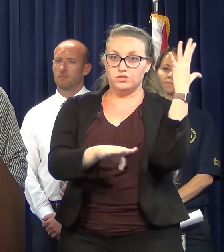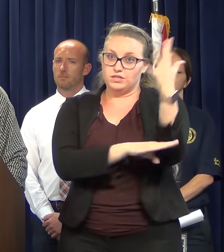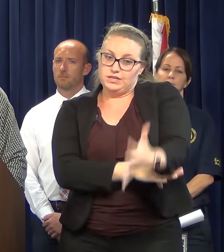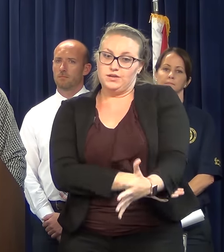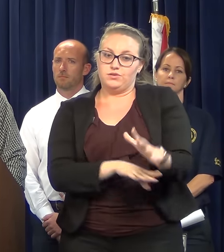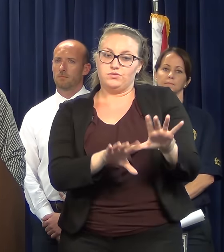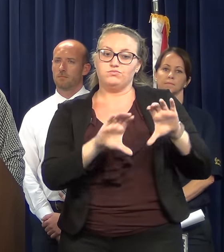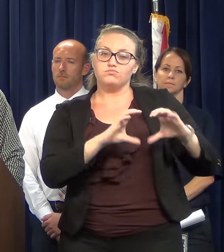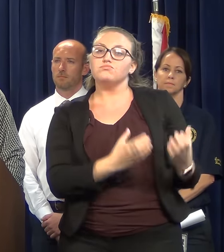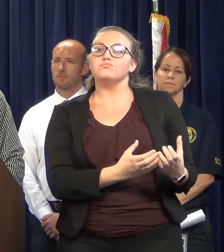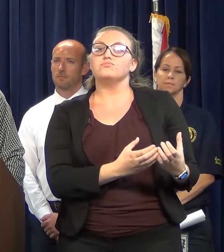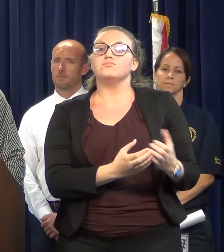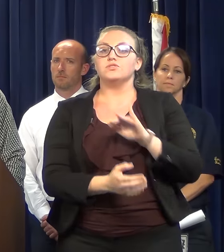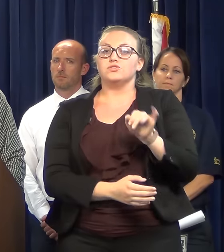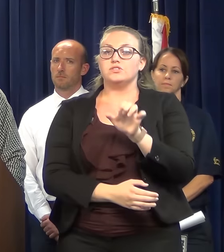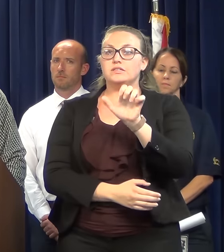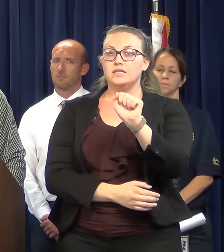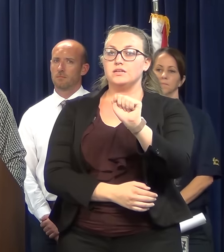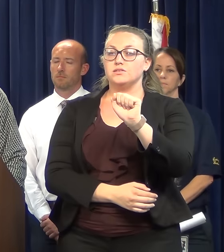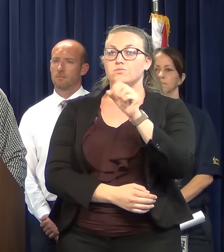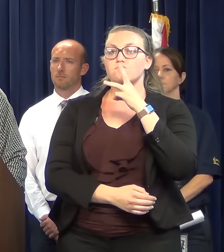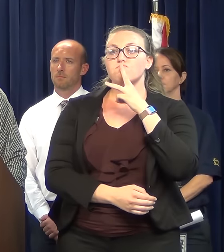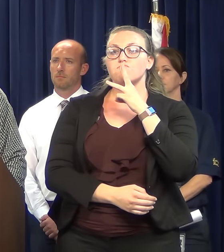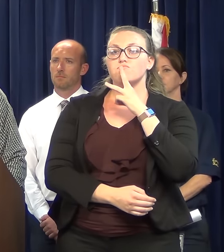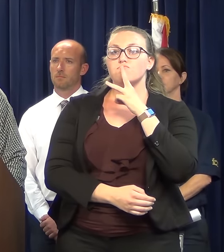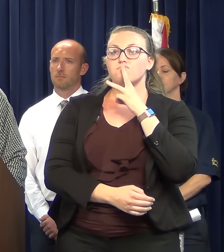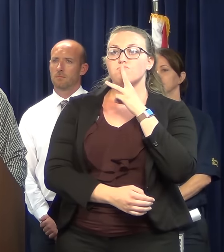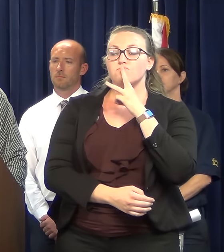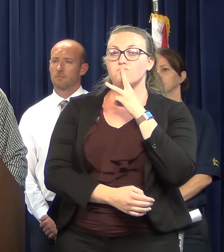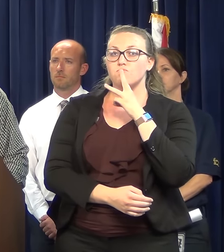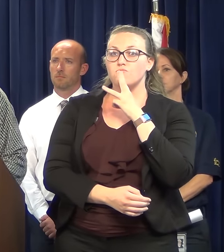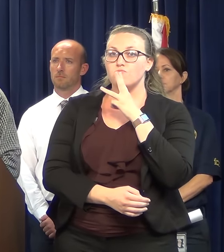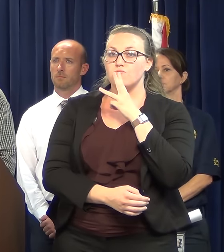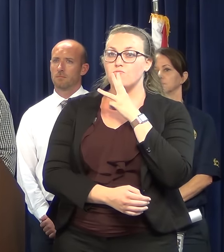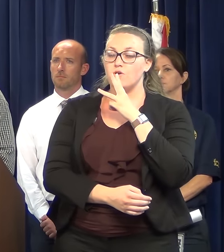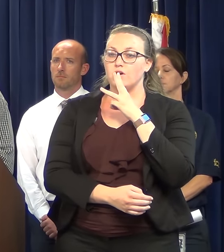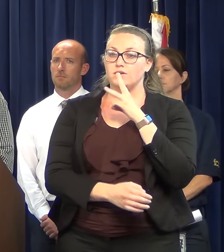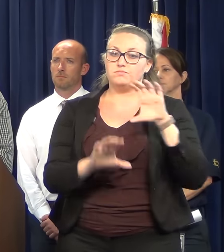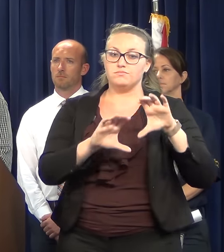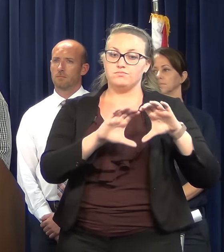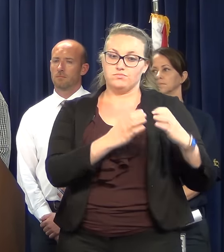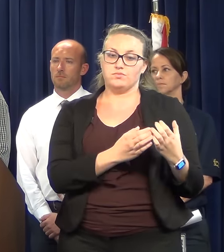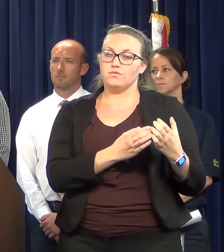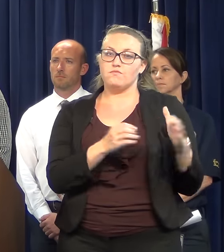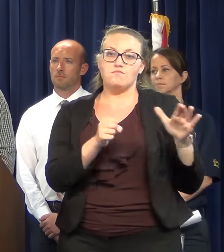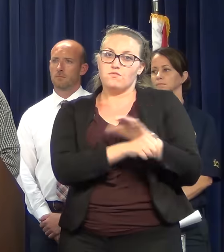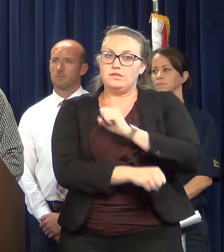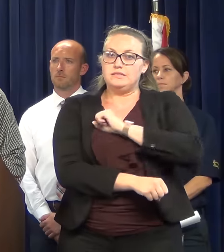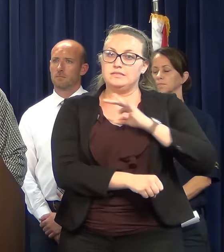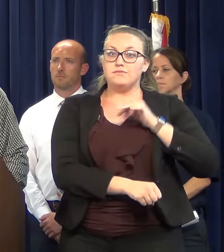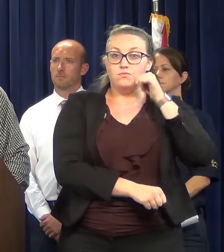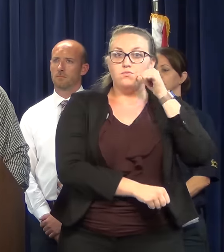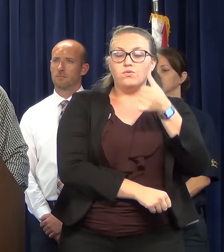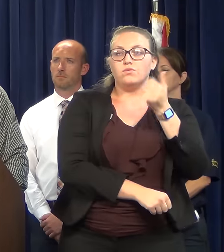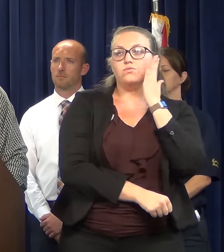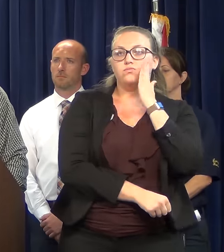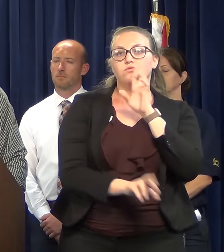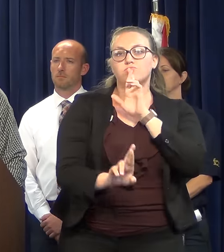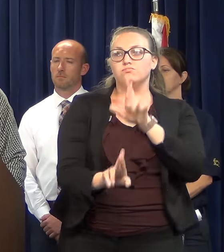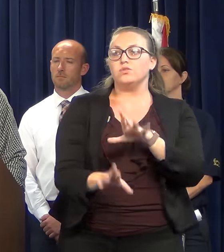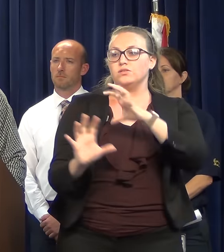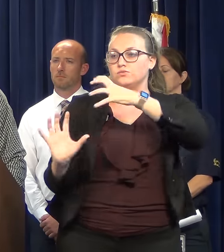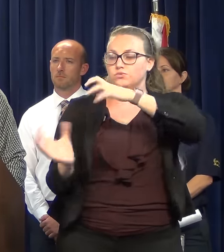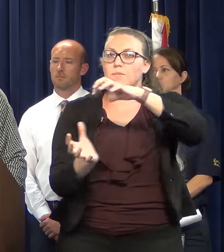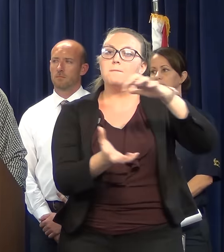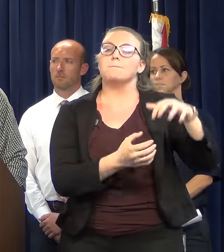JEA's wastewater and water crews are fully staffed tomorrow and able to respond to the storm. I want to